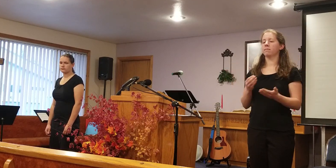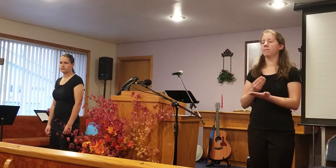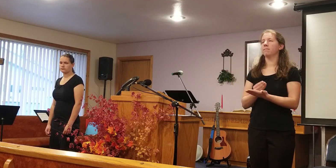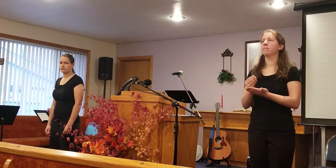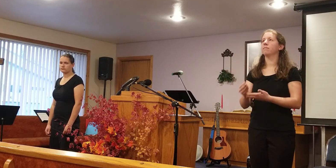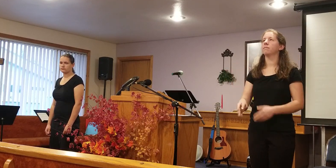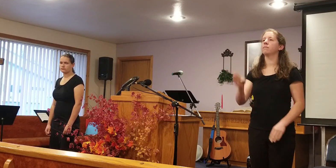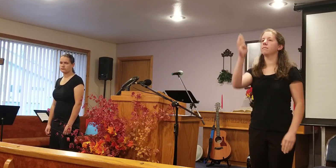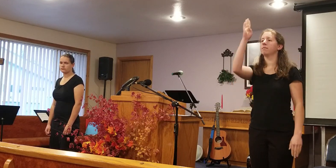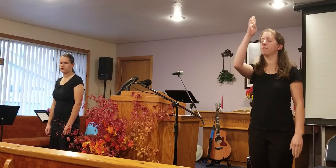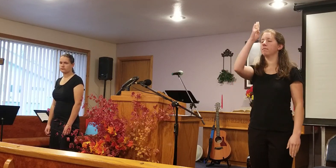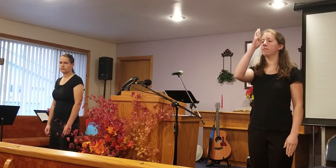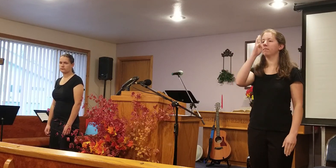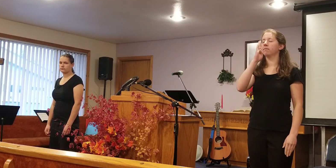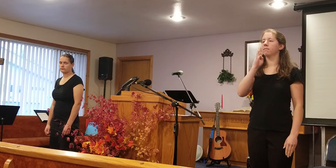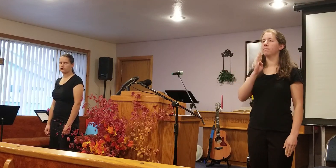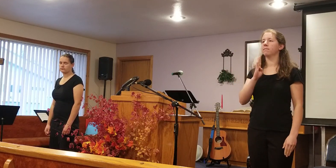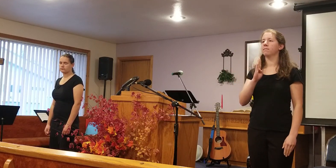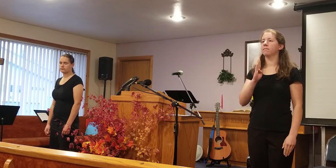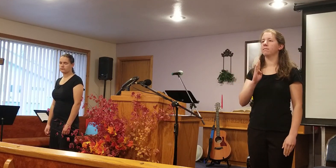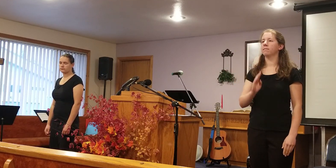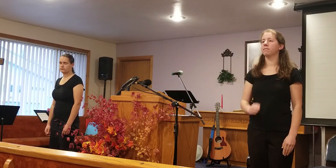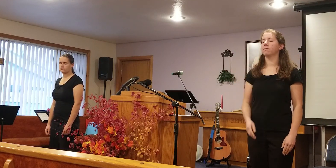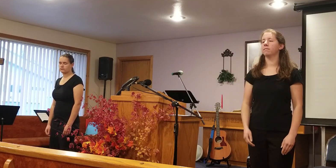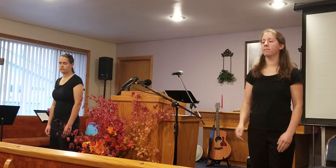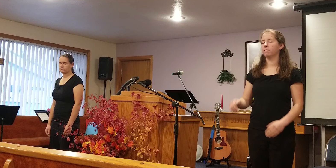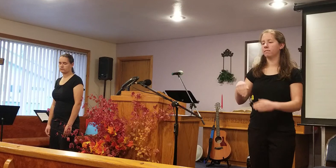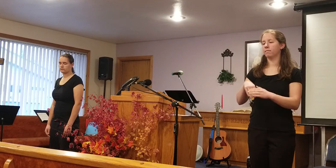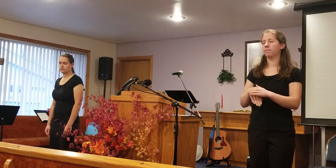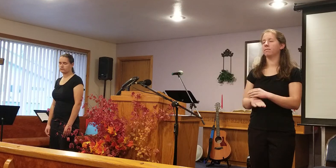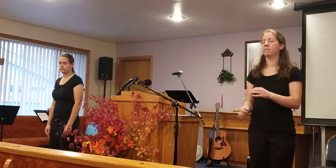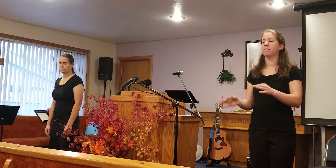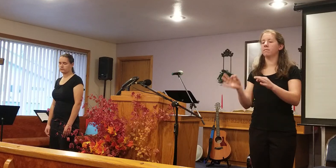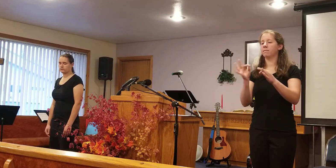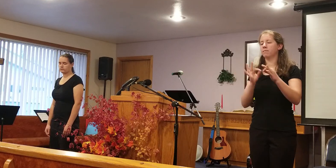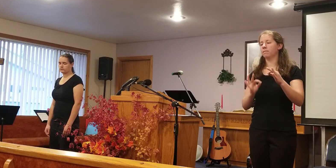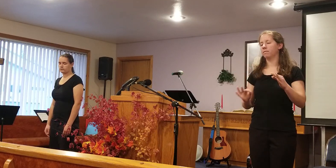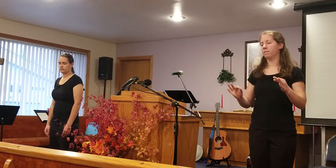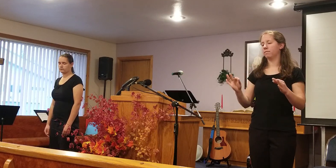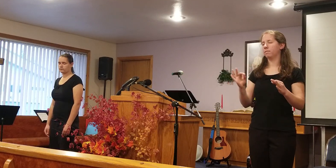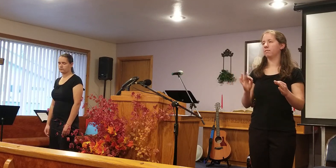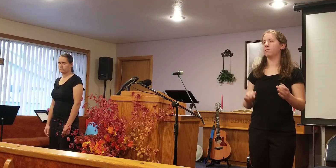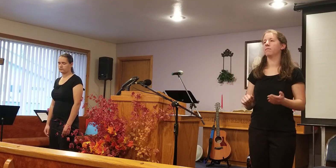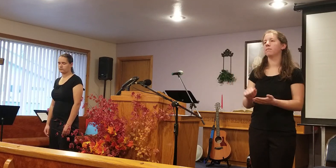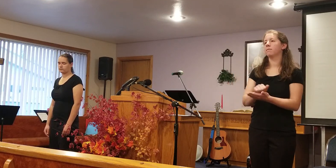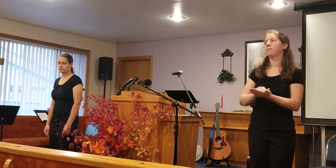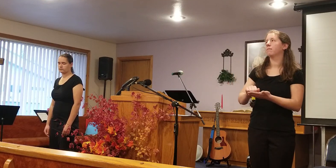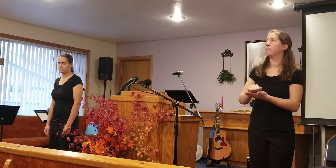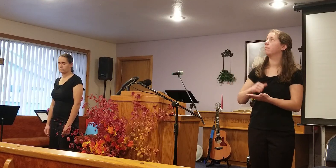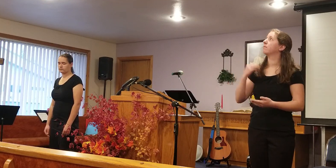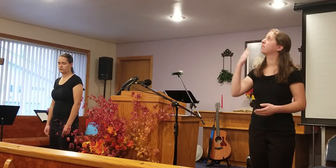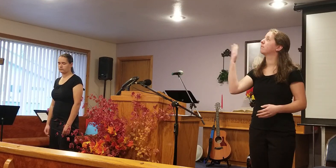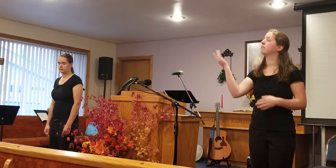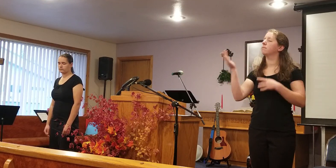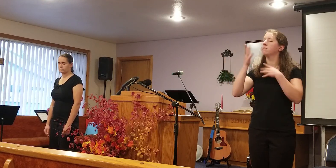purchase of God, Born of His Spirit, washed in His blood.